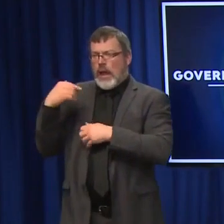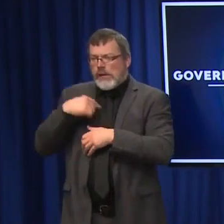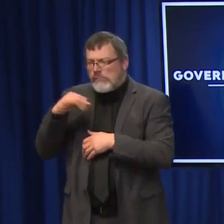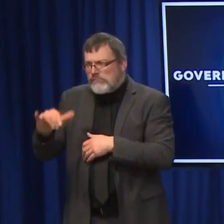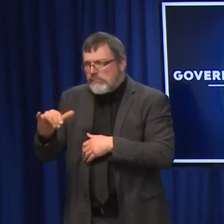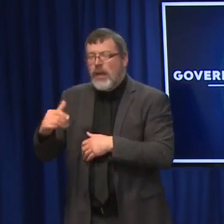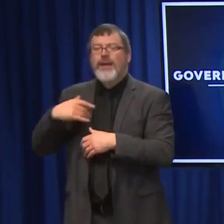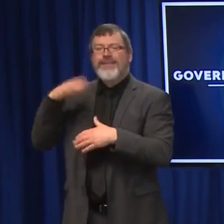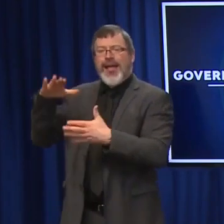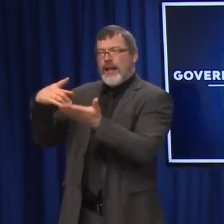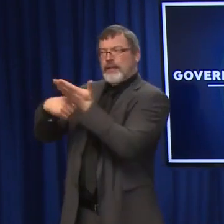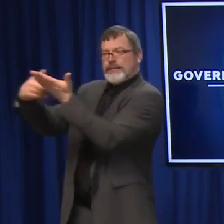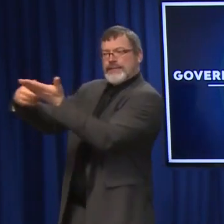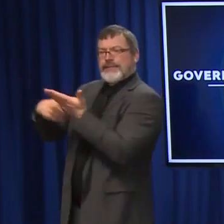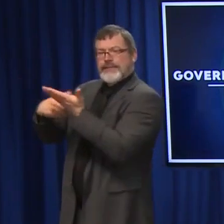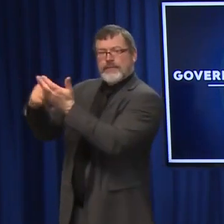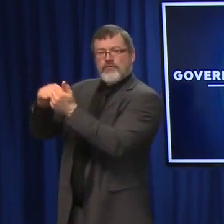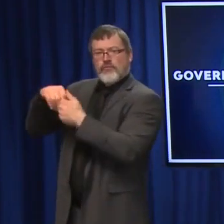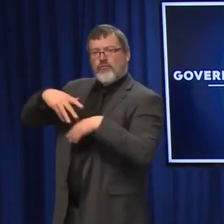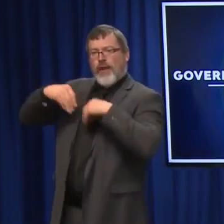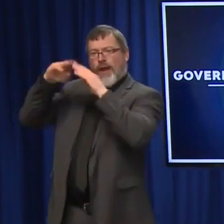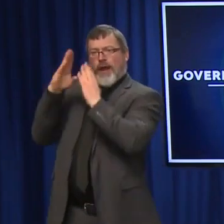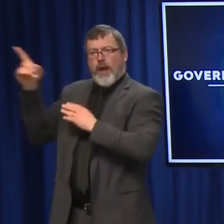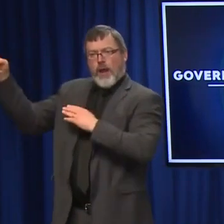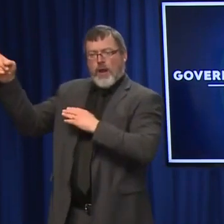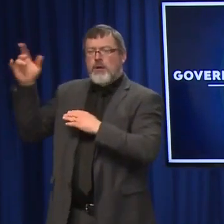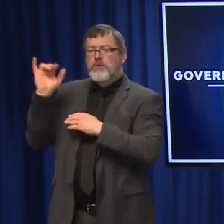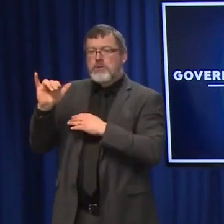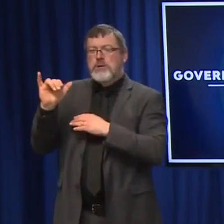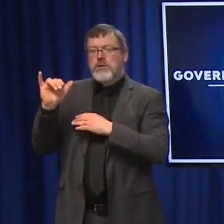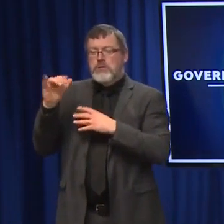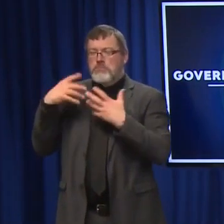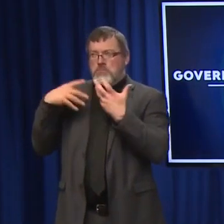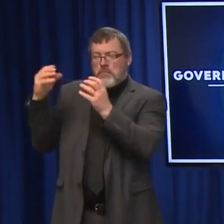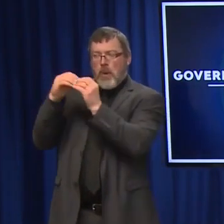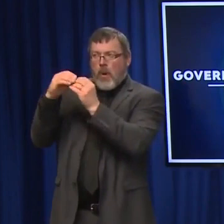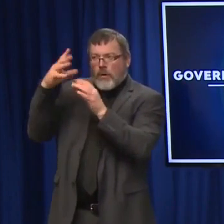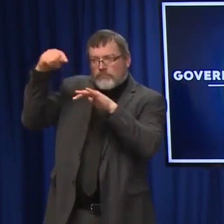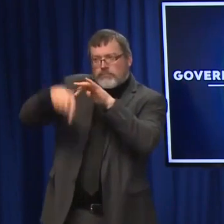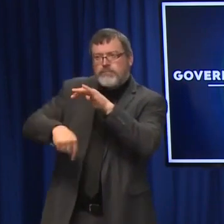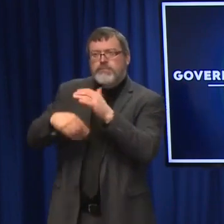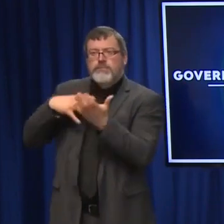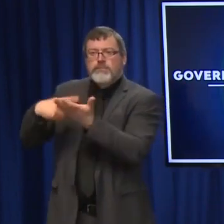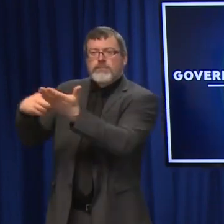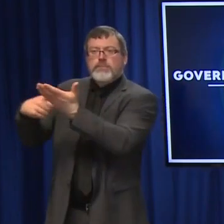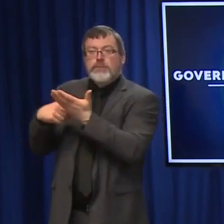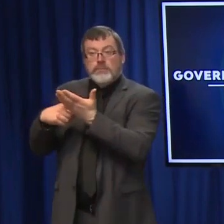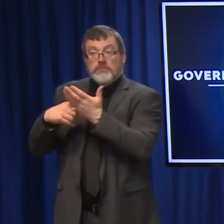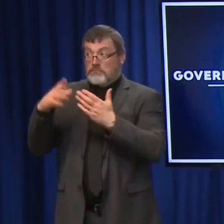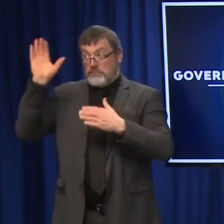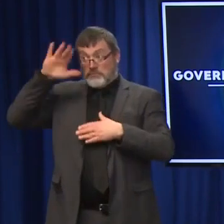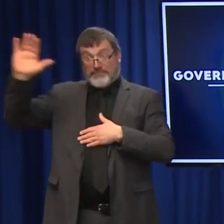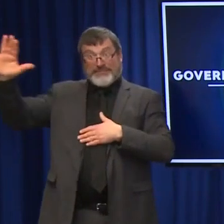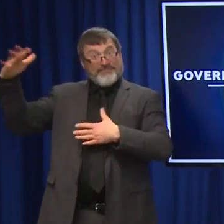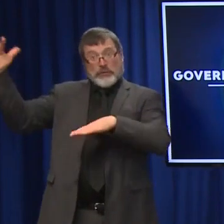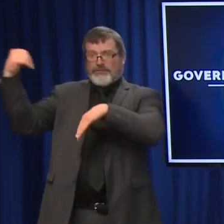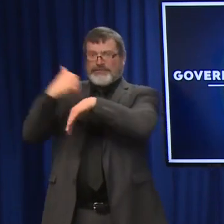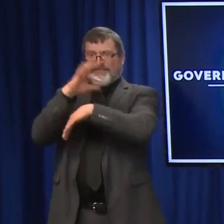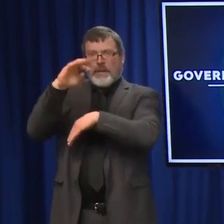ones that I requested to FEMA a few weeks ago and have already hit the ground here and have been doing a fantastic job, by the way.